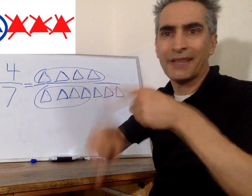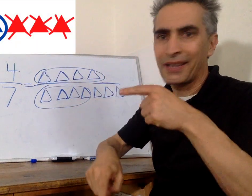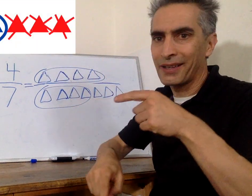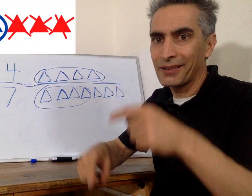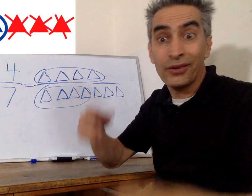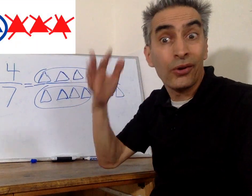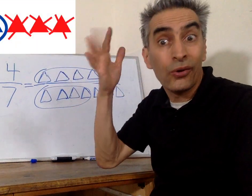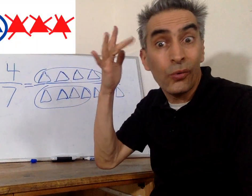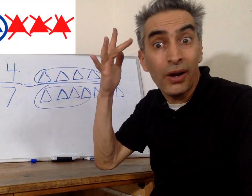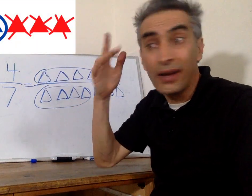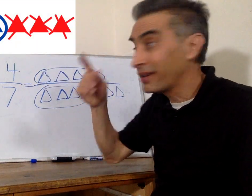it.